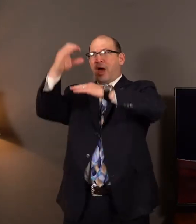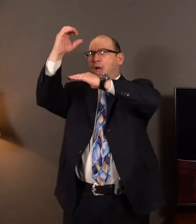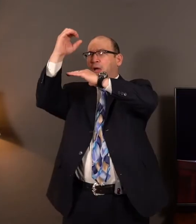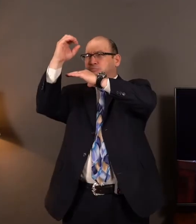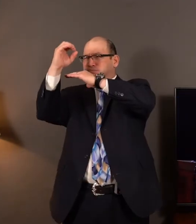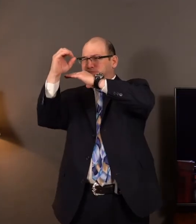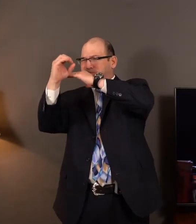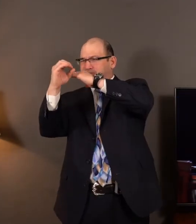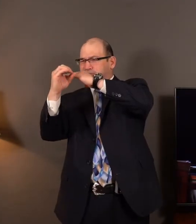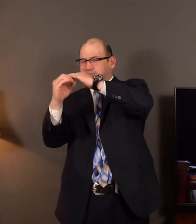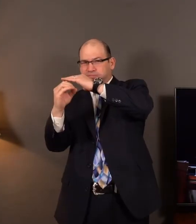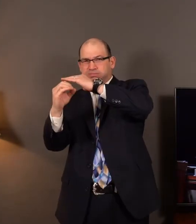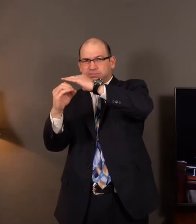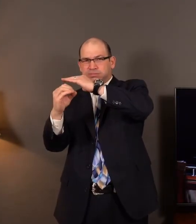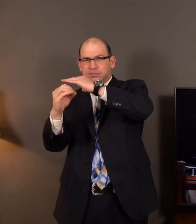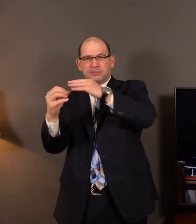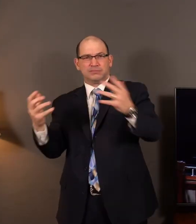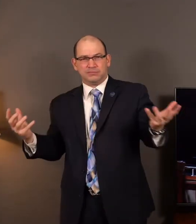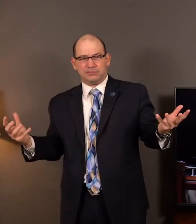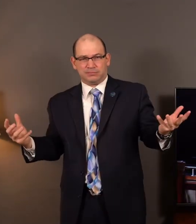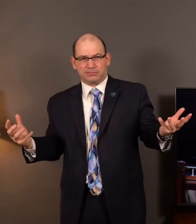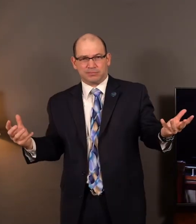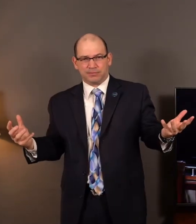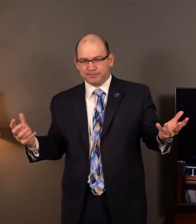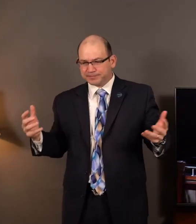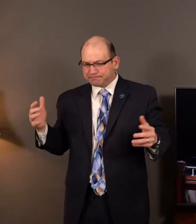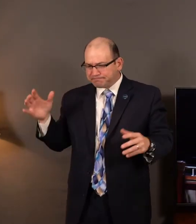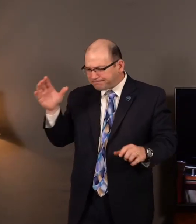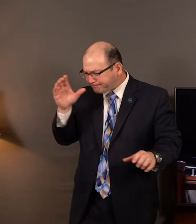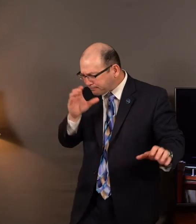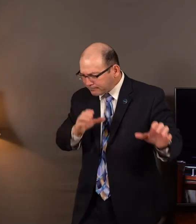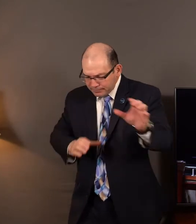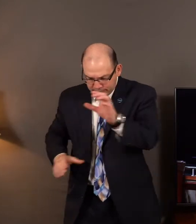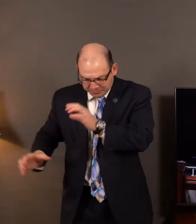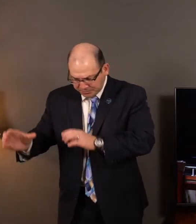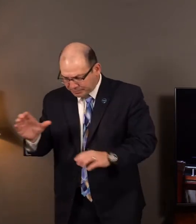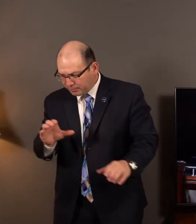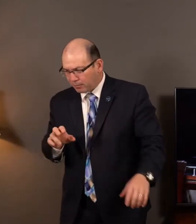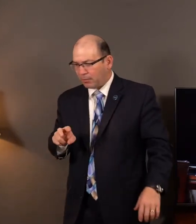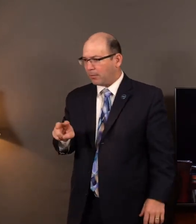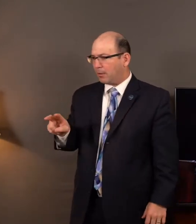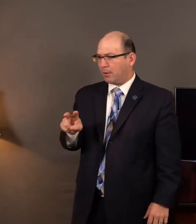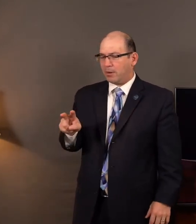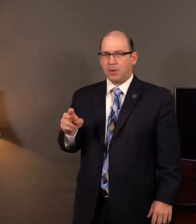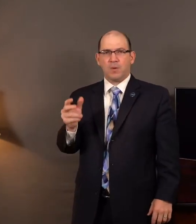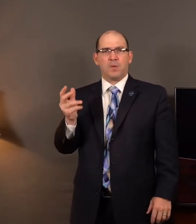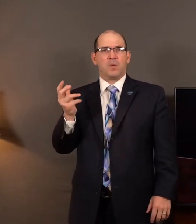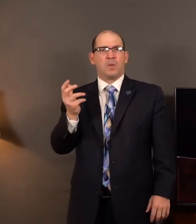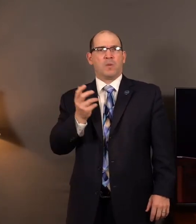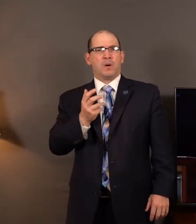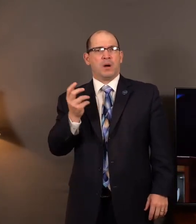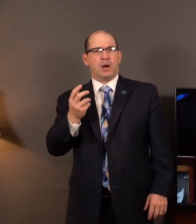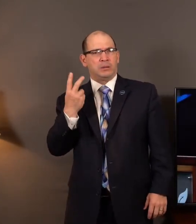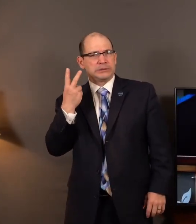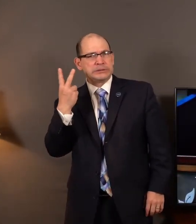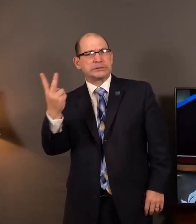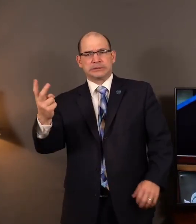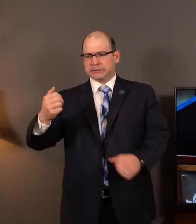It's not pitch black, but it's dark. And they're making their way from outside that city wall and they're making their way over to the Syrian army